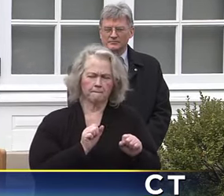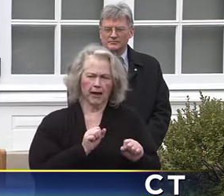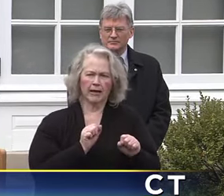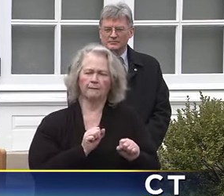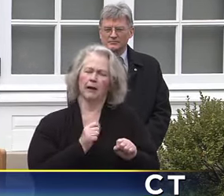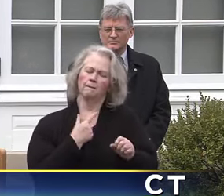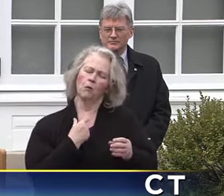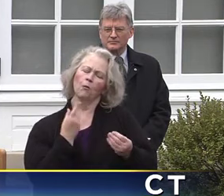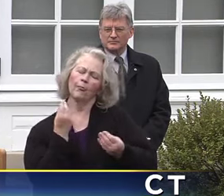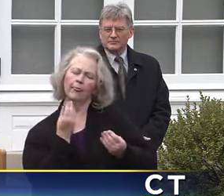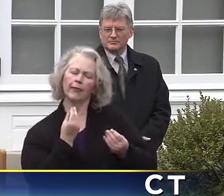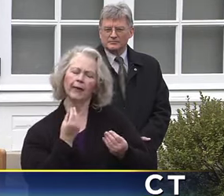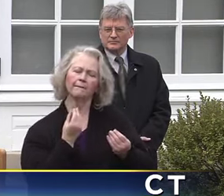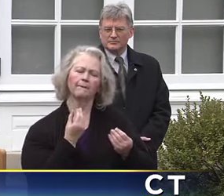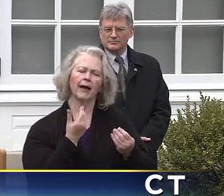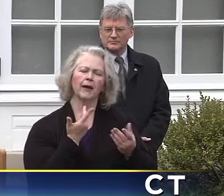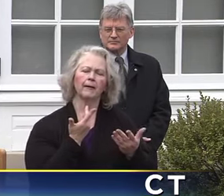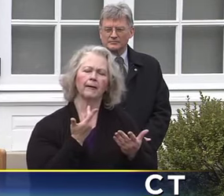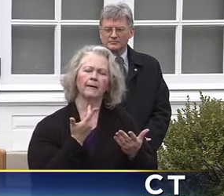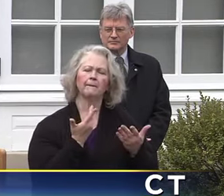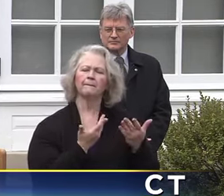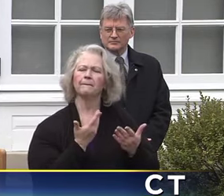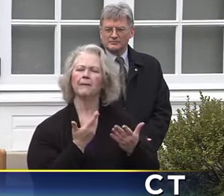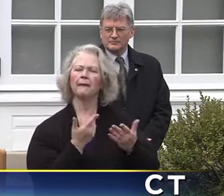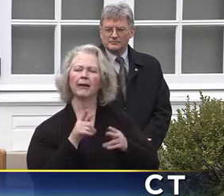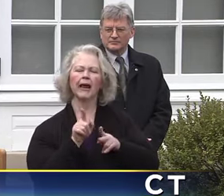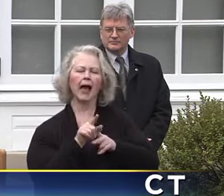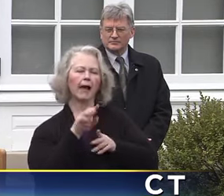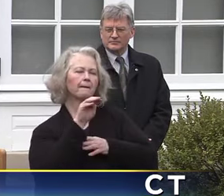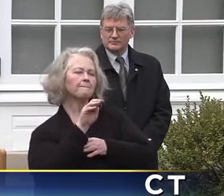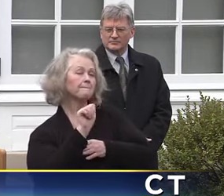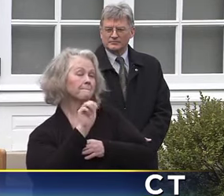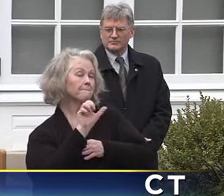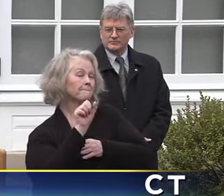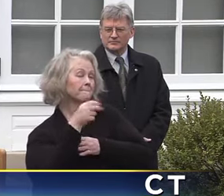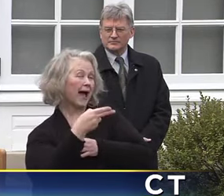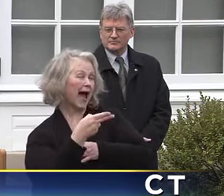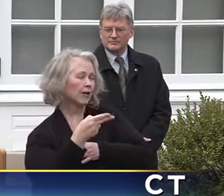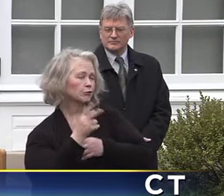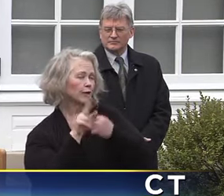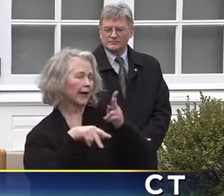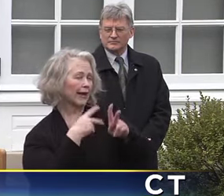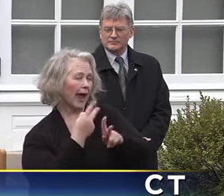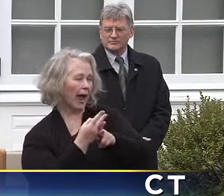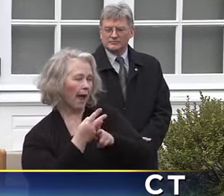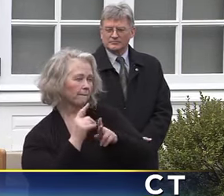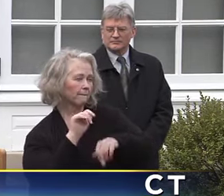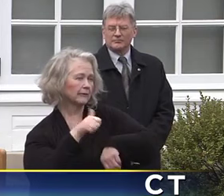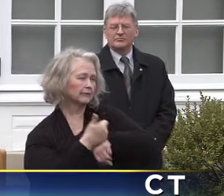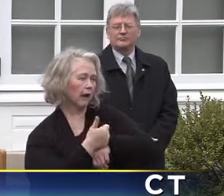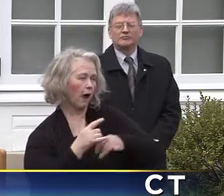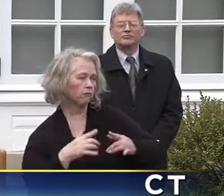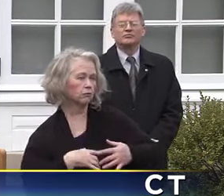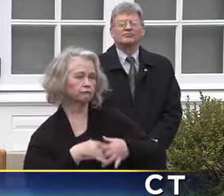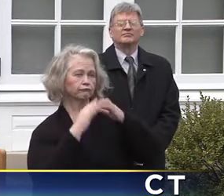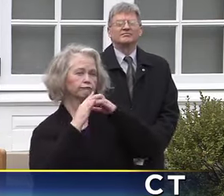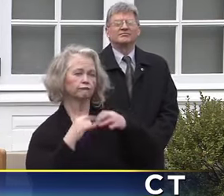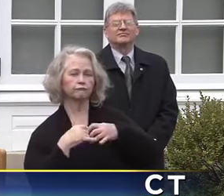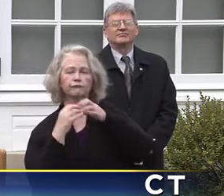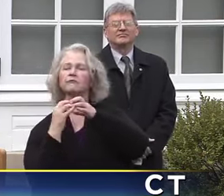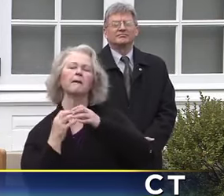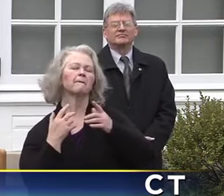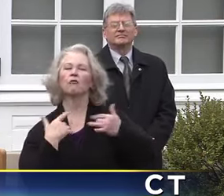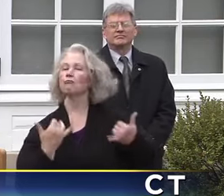little bit about some of the outside MASH type units were easier drive by in clinics. So but at this point, I don't think there's a real need.